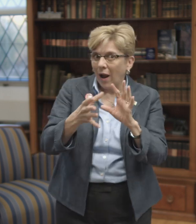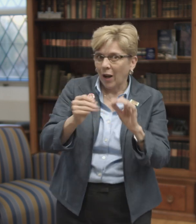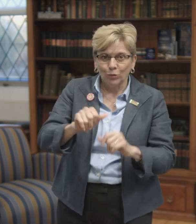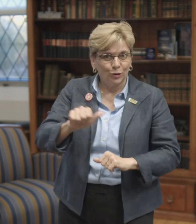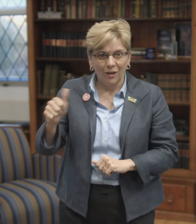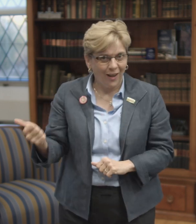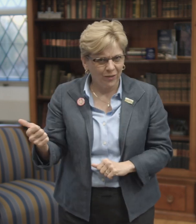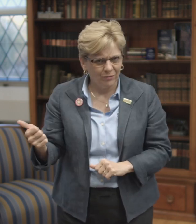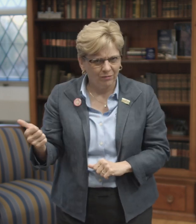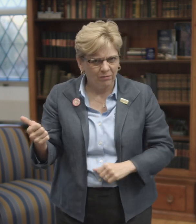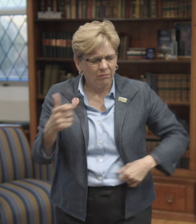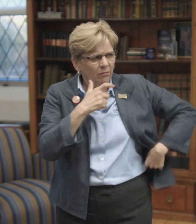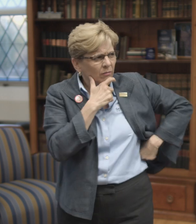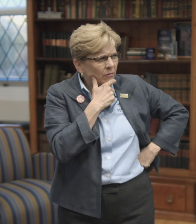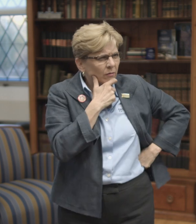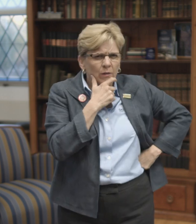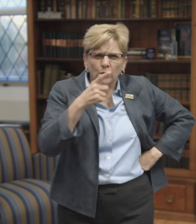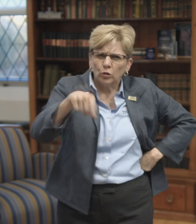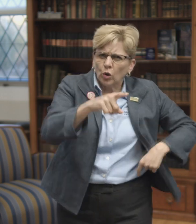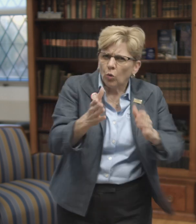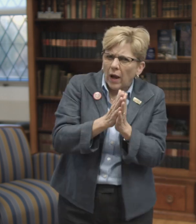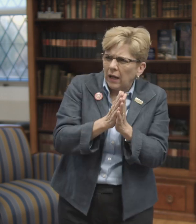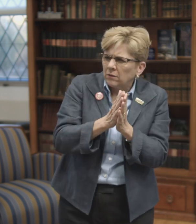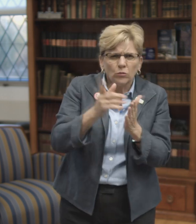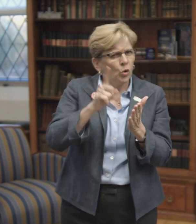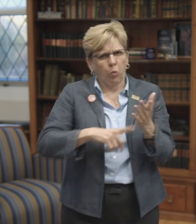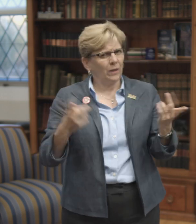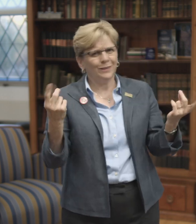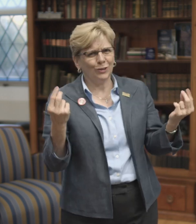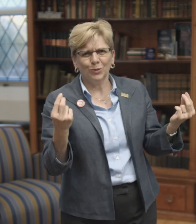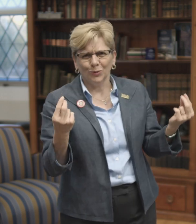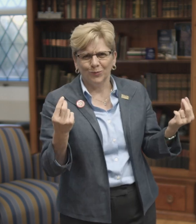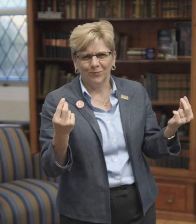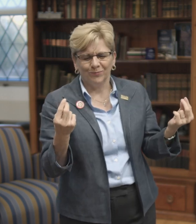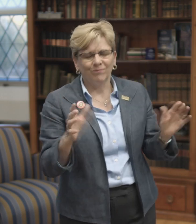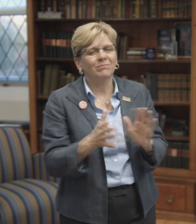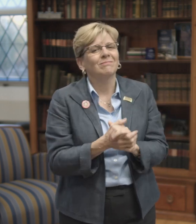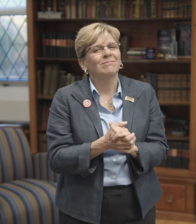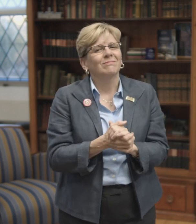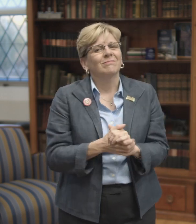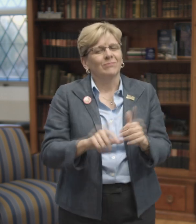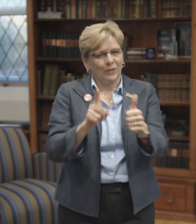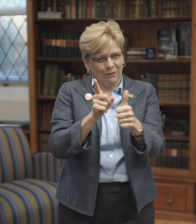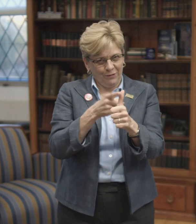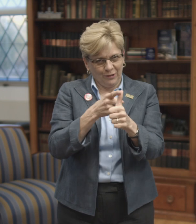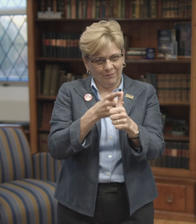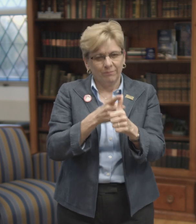it's not that it requires one language over another language. So you might wonder, what's the purpose of an IEP?